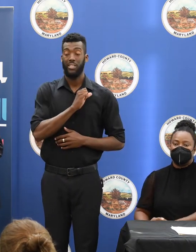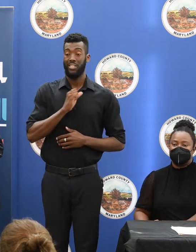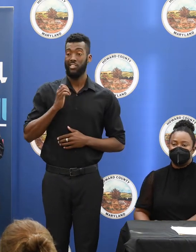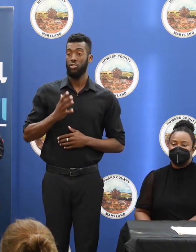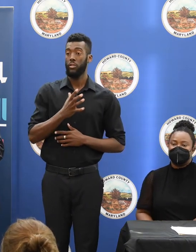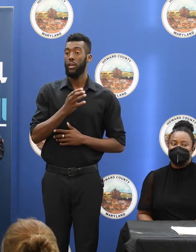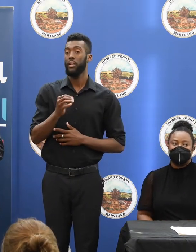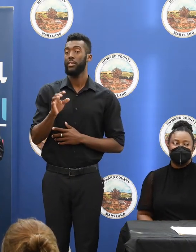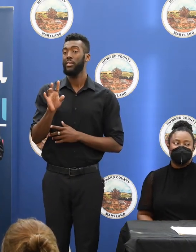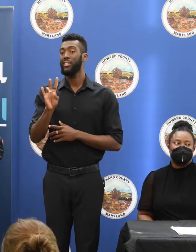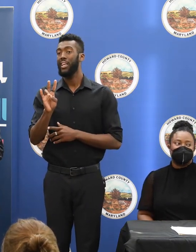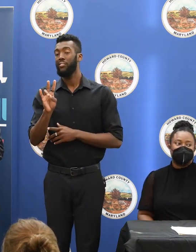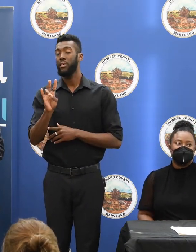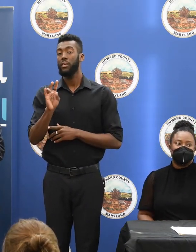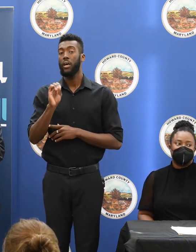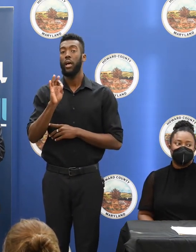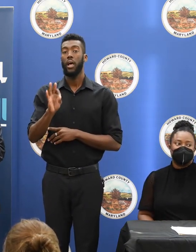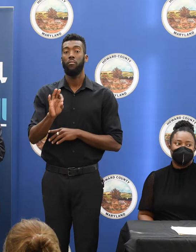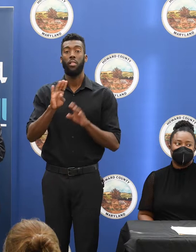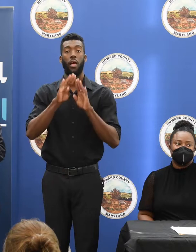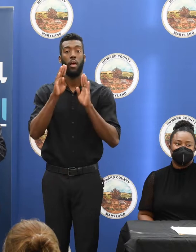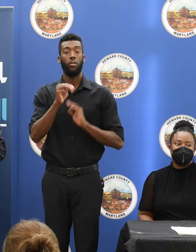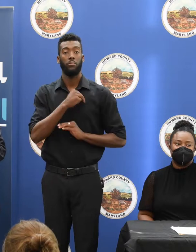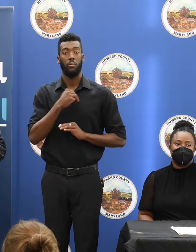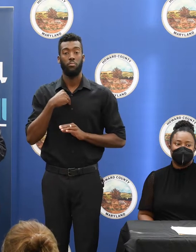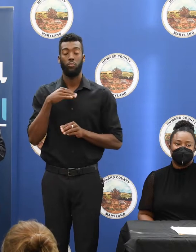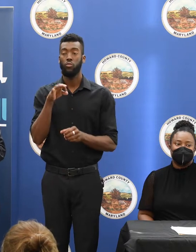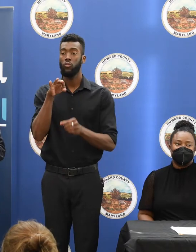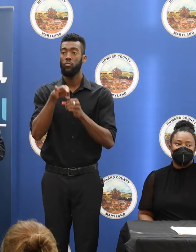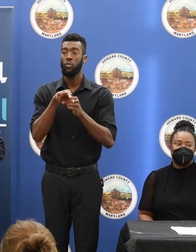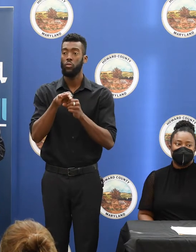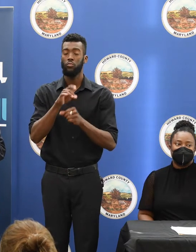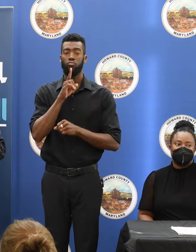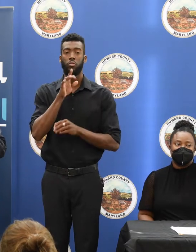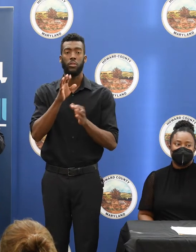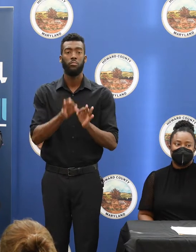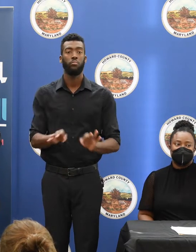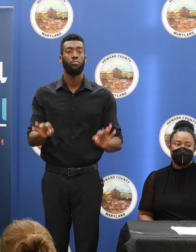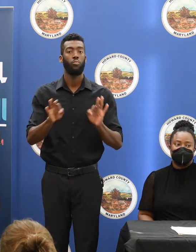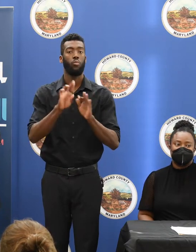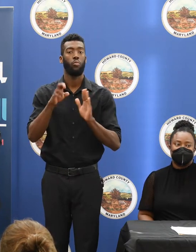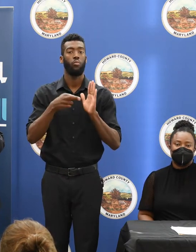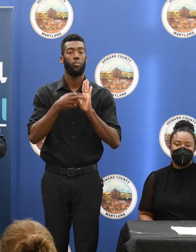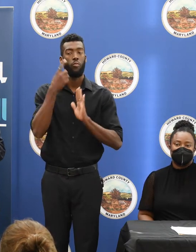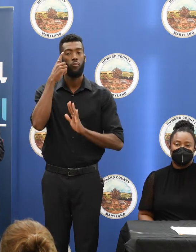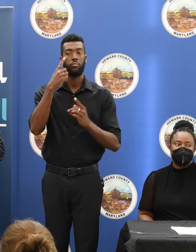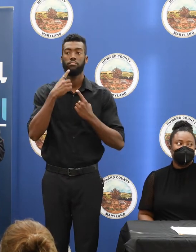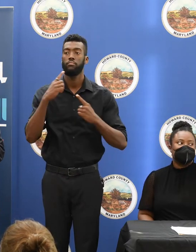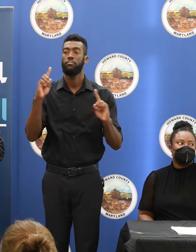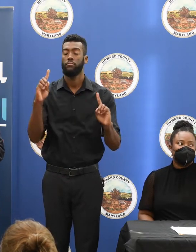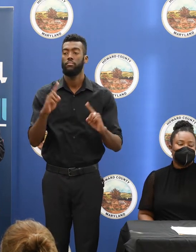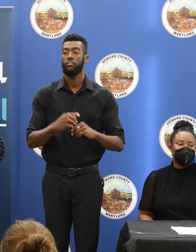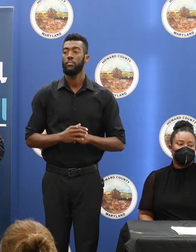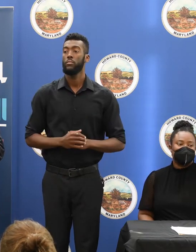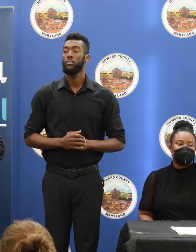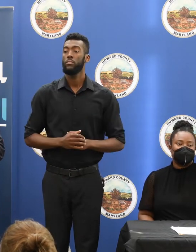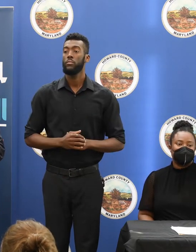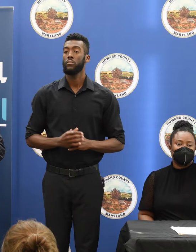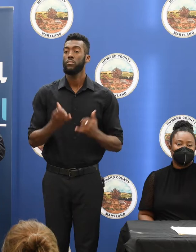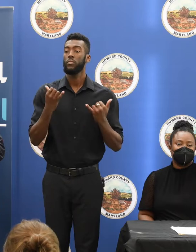of our eight members of the house voted for and really played a key role in making that happen. So what we're doing